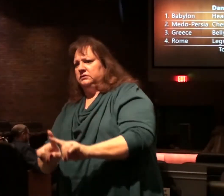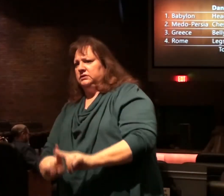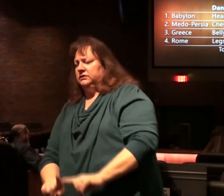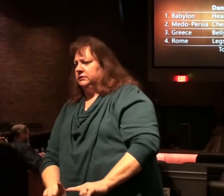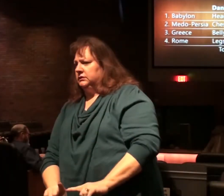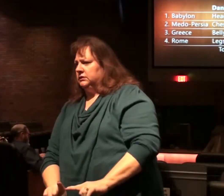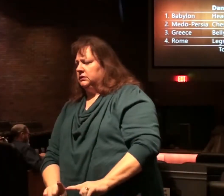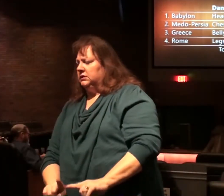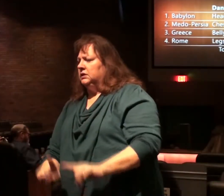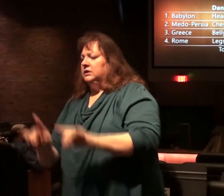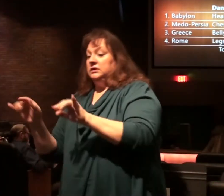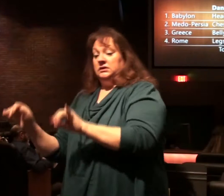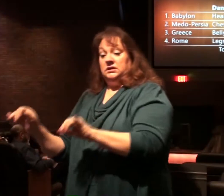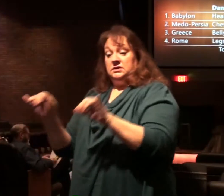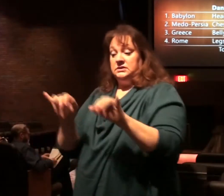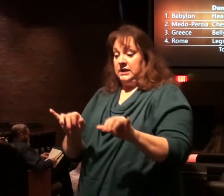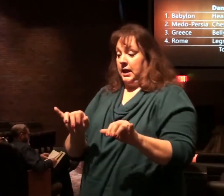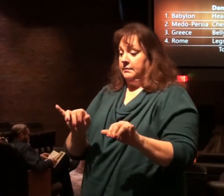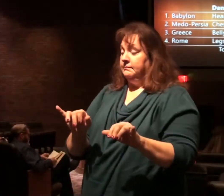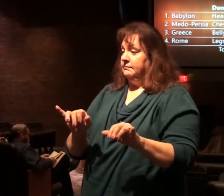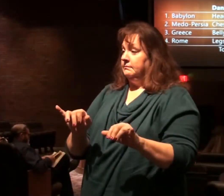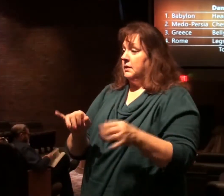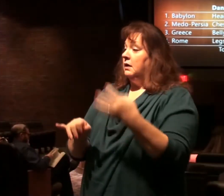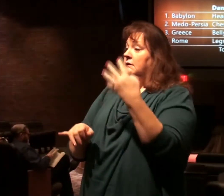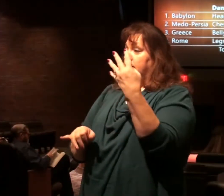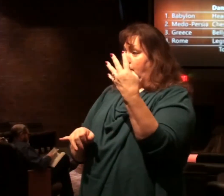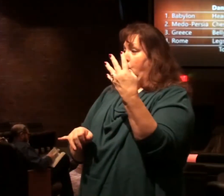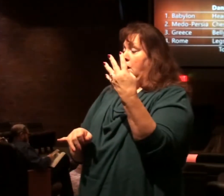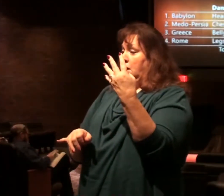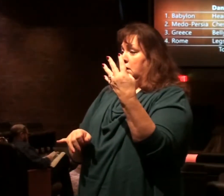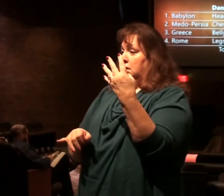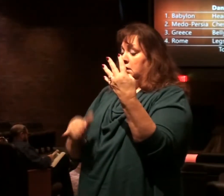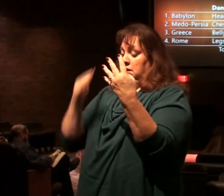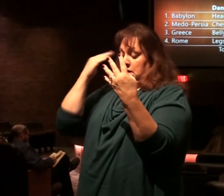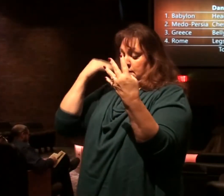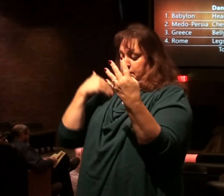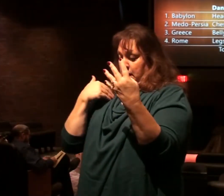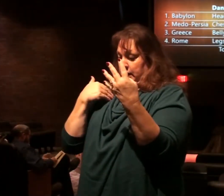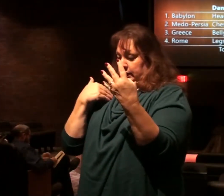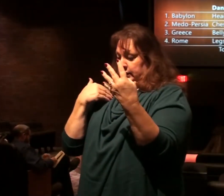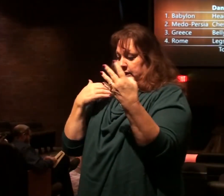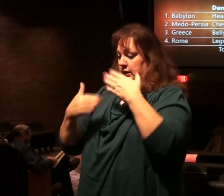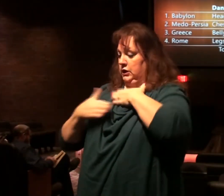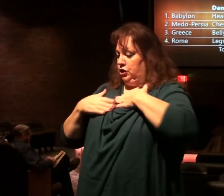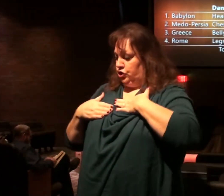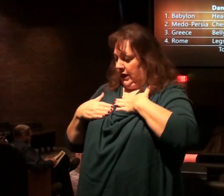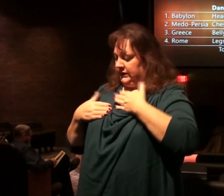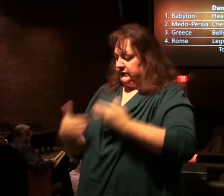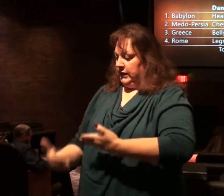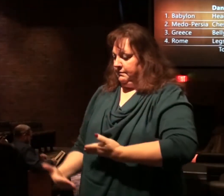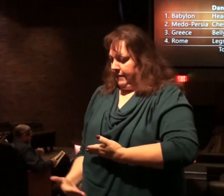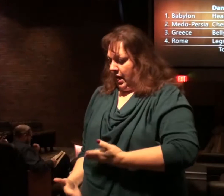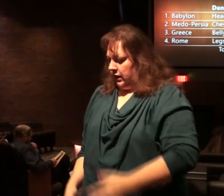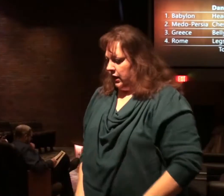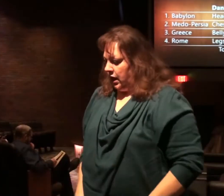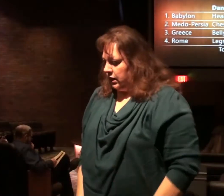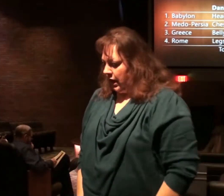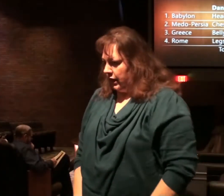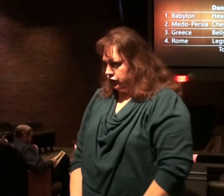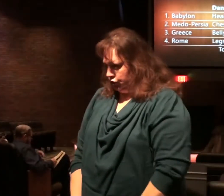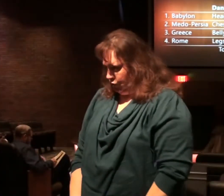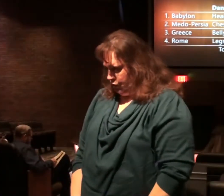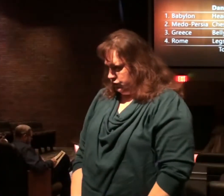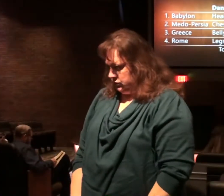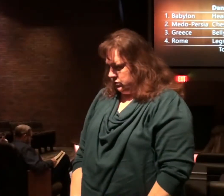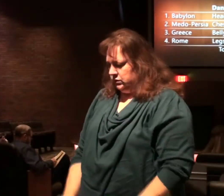So it's similar to what we have, the four parts of the man's body, that great image,